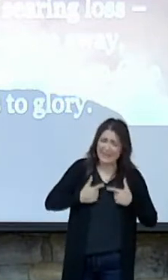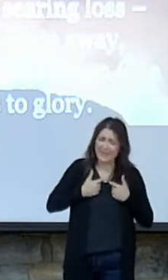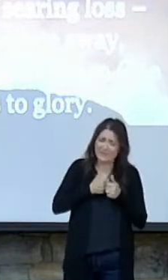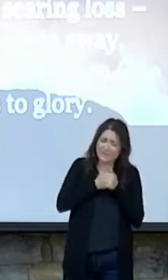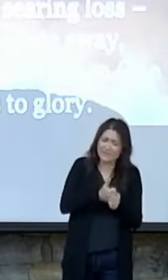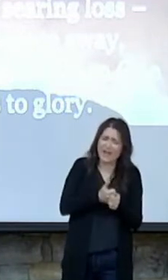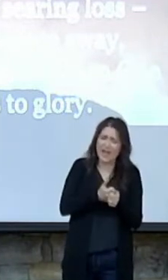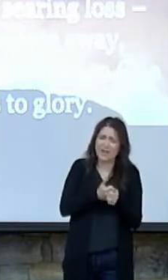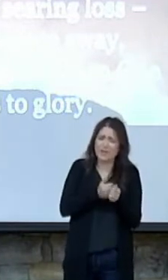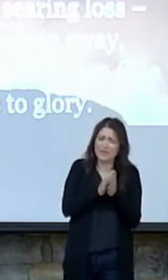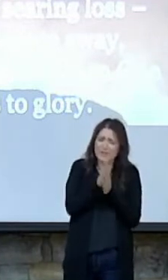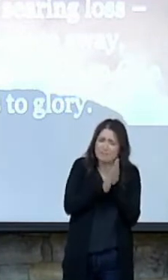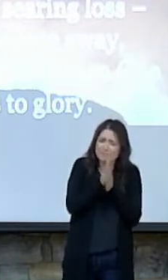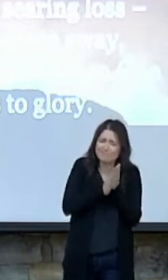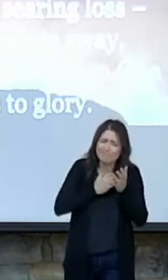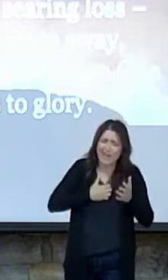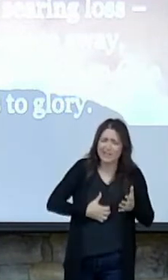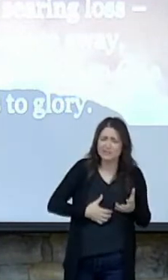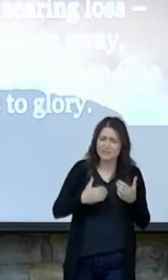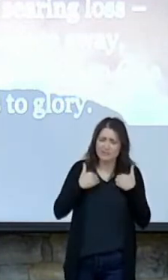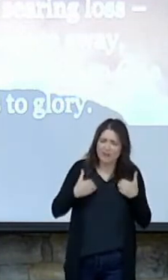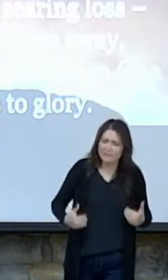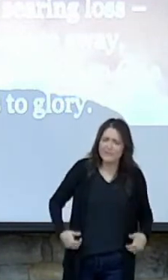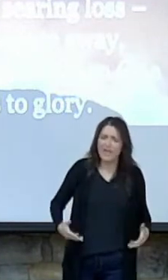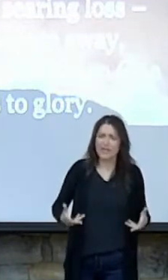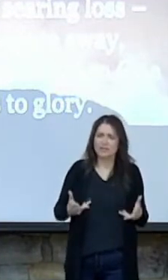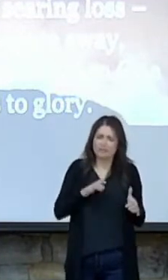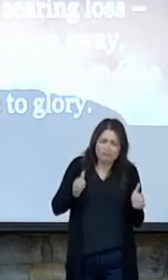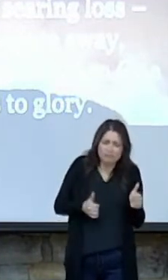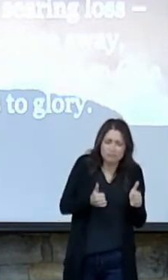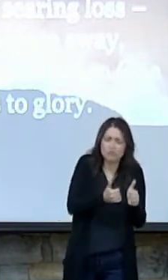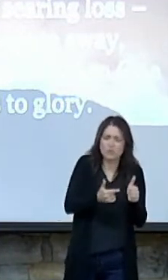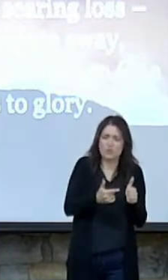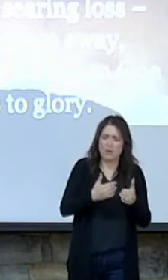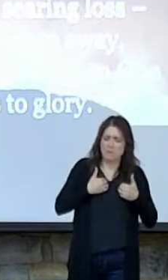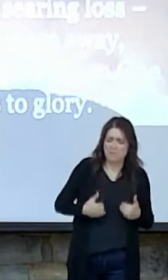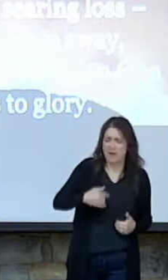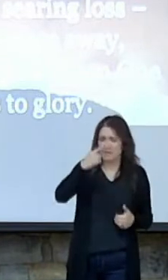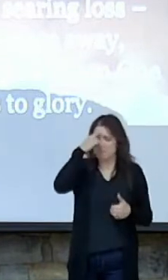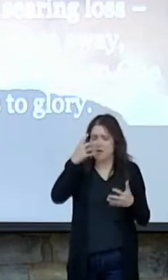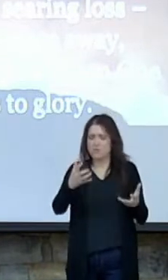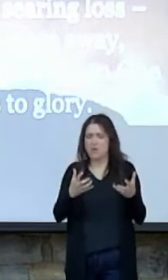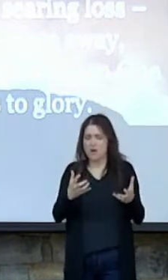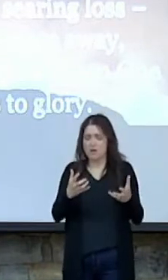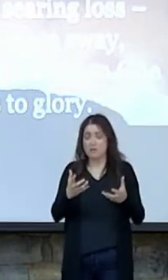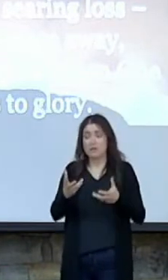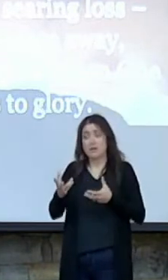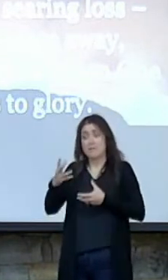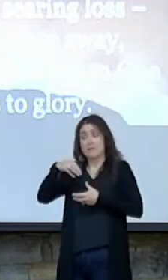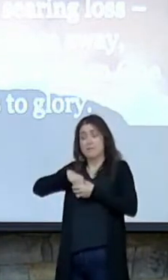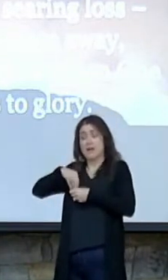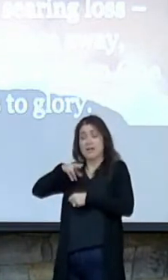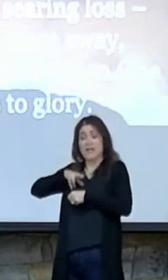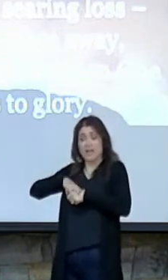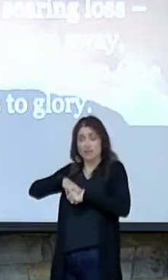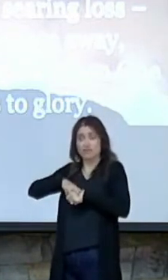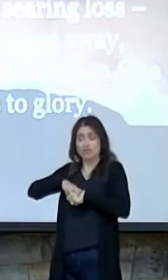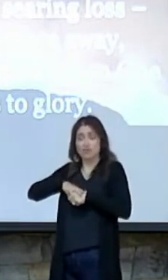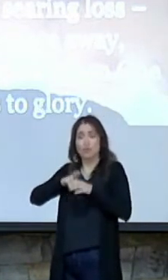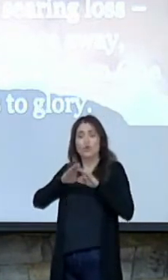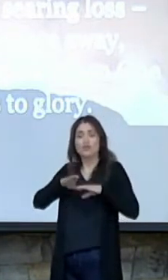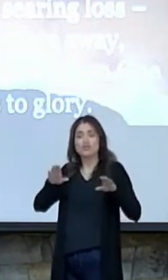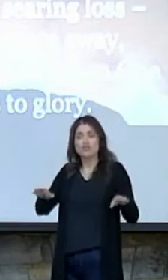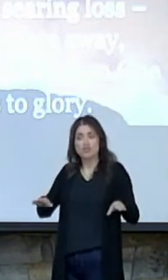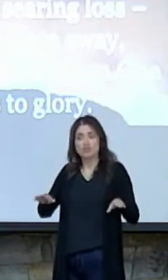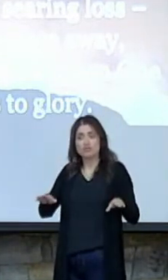carrying out the desires of the body and the mind, and were by nature children of wrath